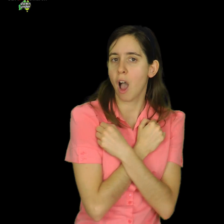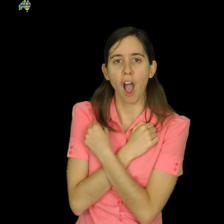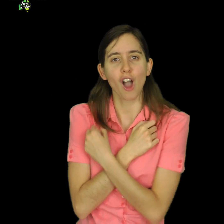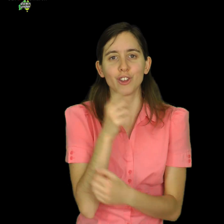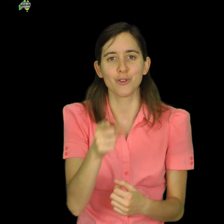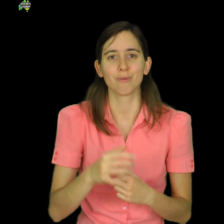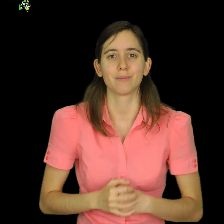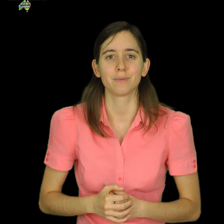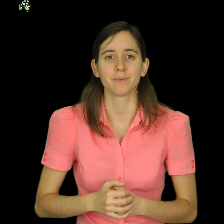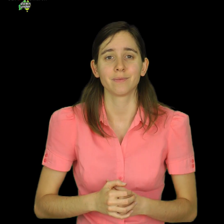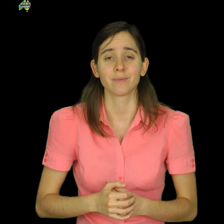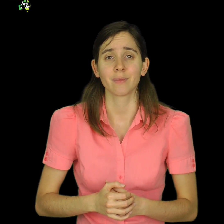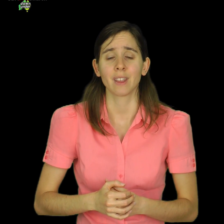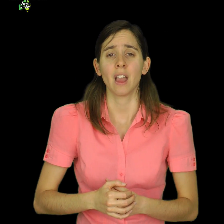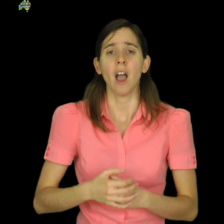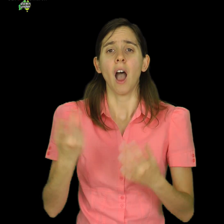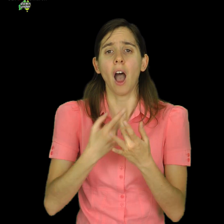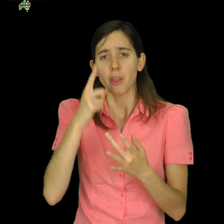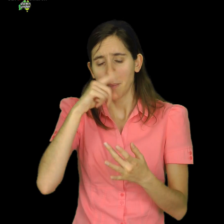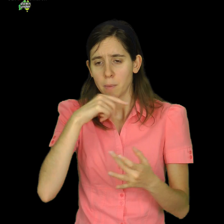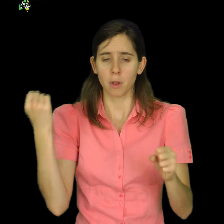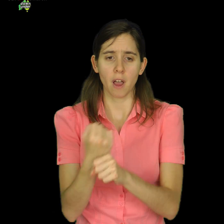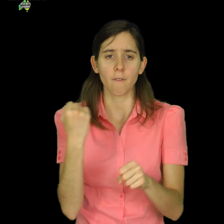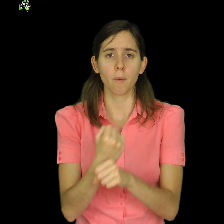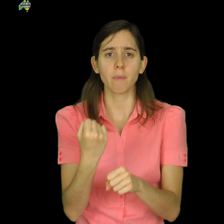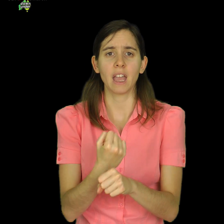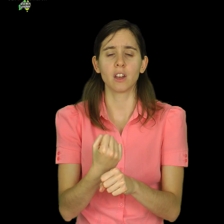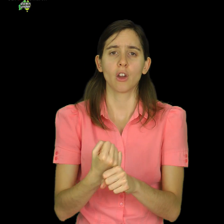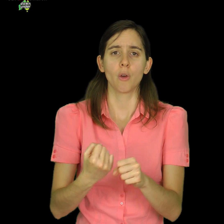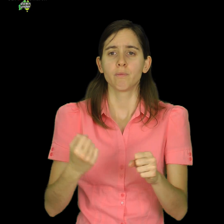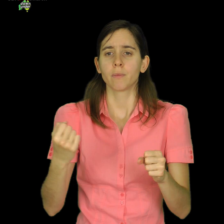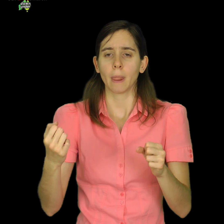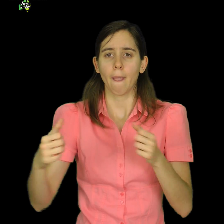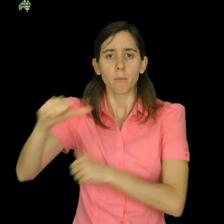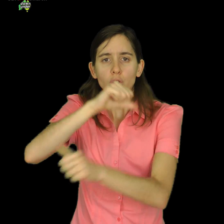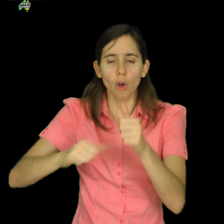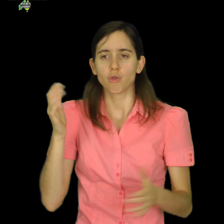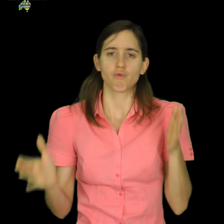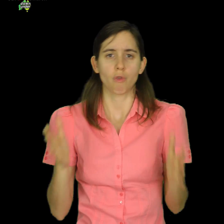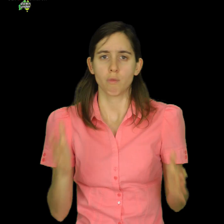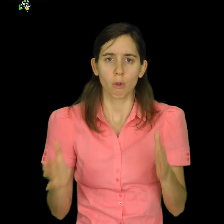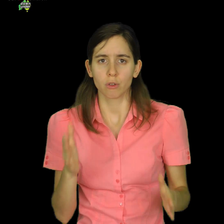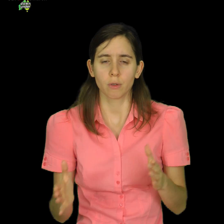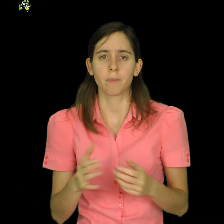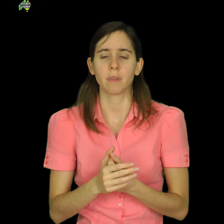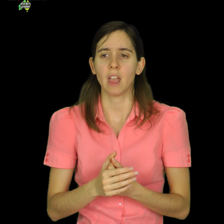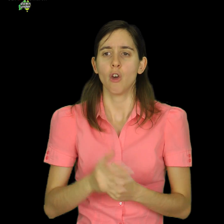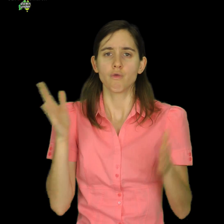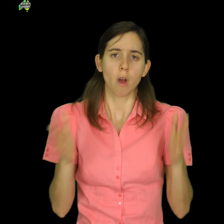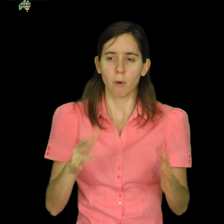Inventors have also now designed social robots for preschoolers and the elderly. They can now have social experiences